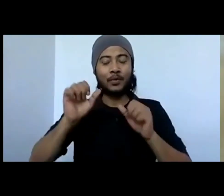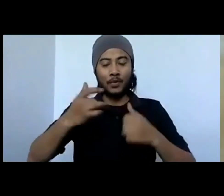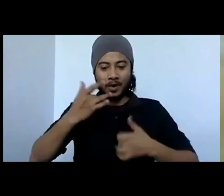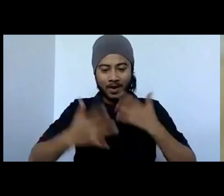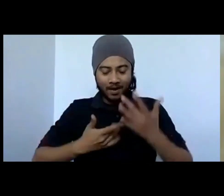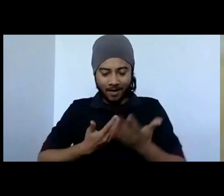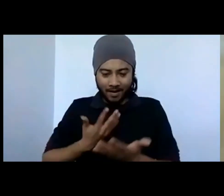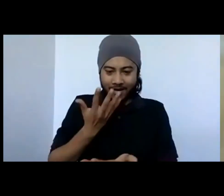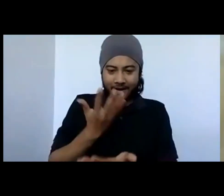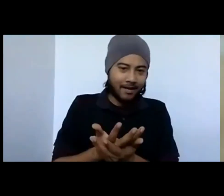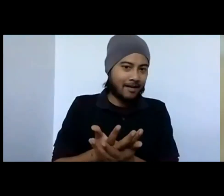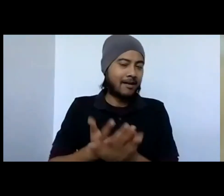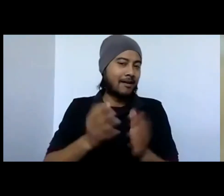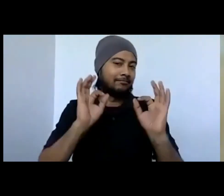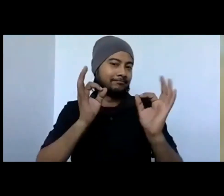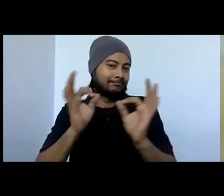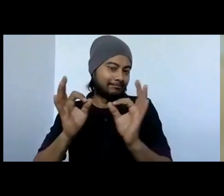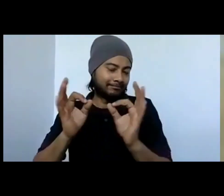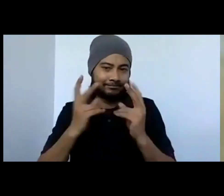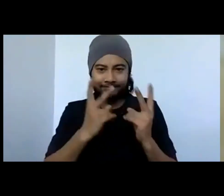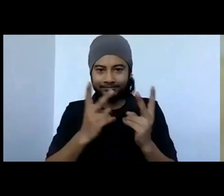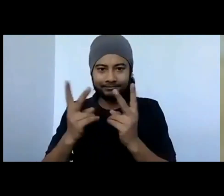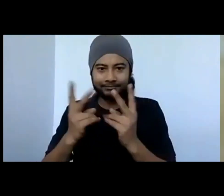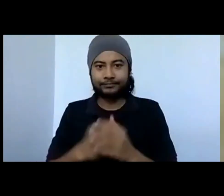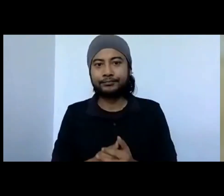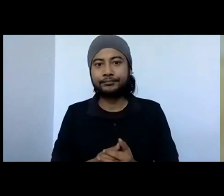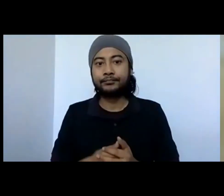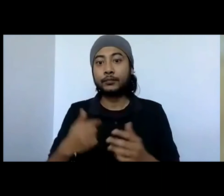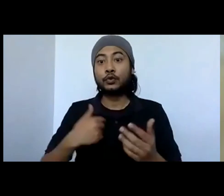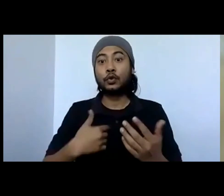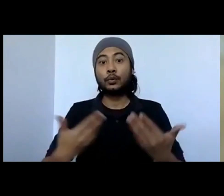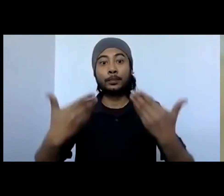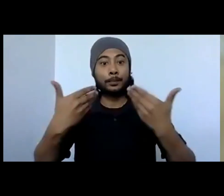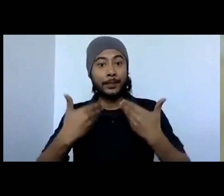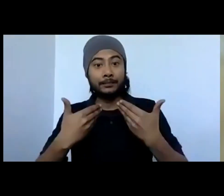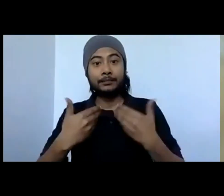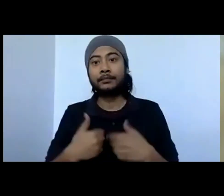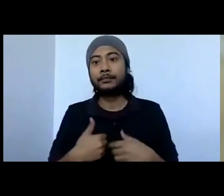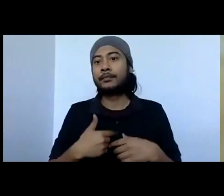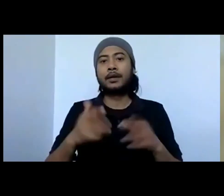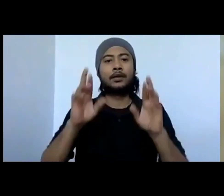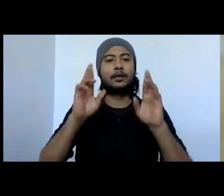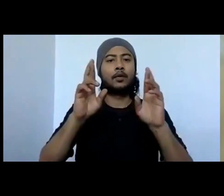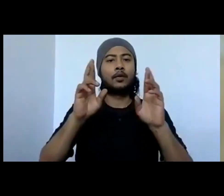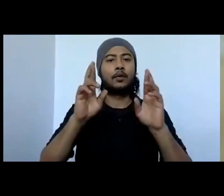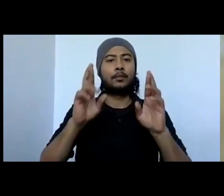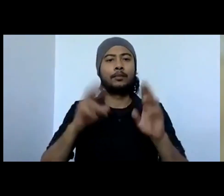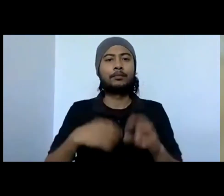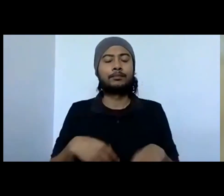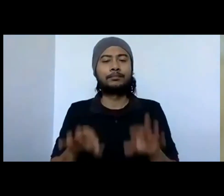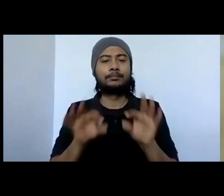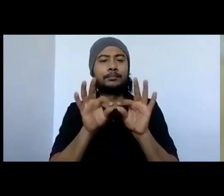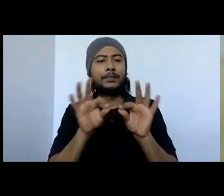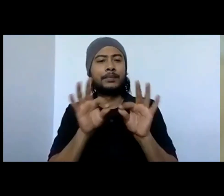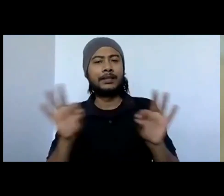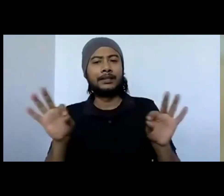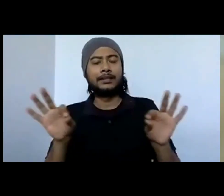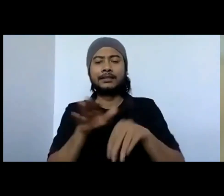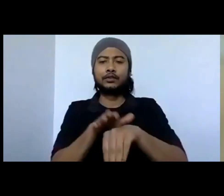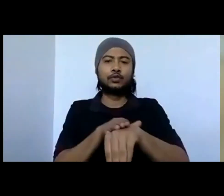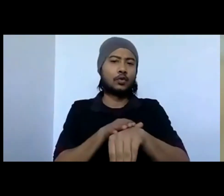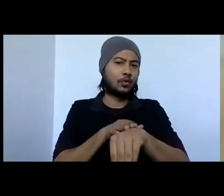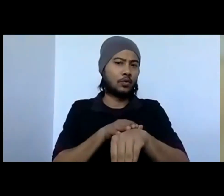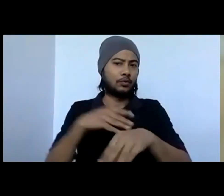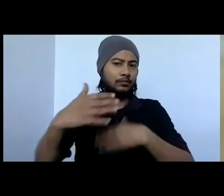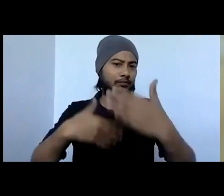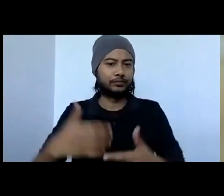come, coming back to me. Don't worry. I'll be absolutely peaceful and slow as I go ahead in this. Let